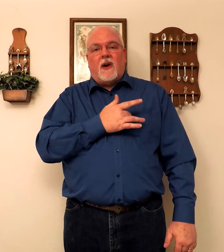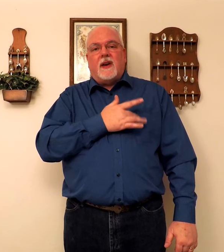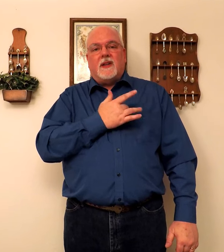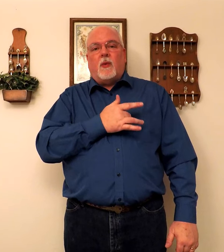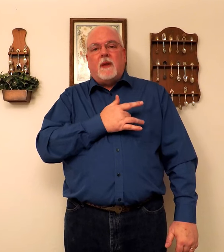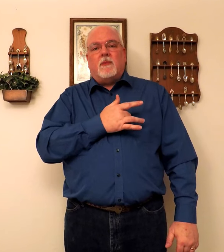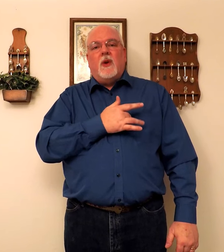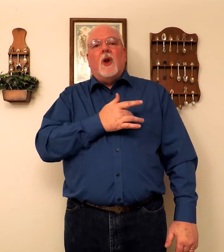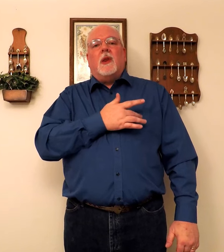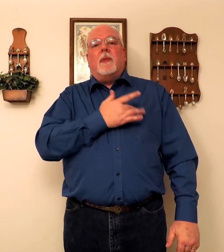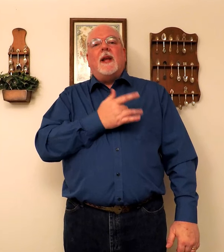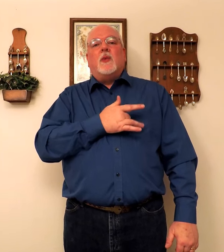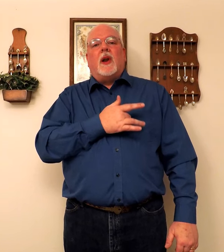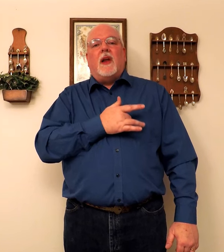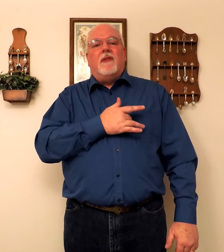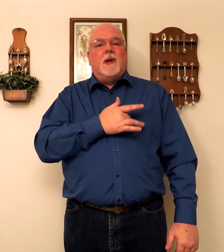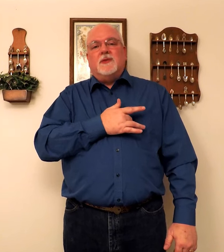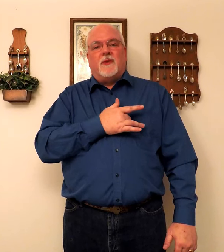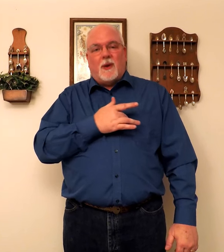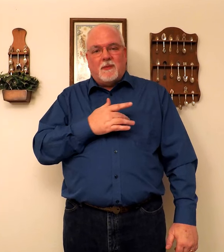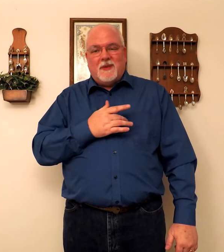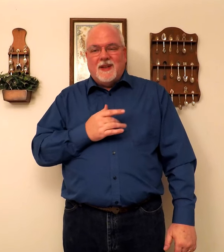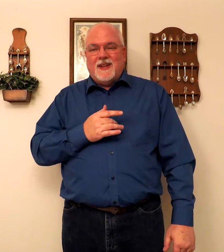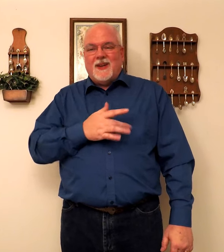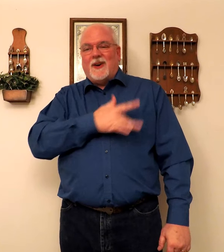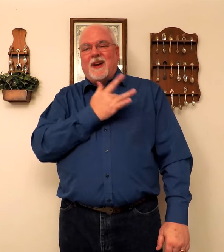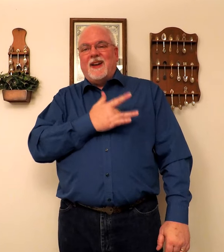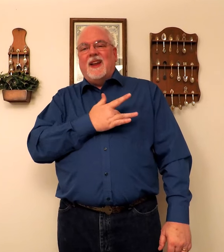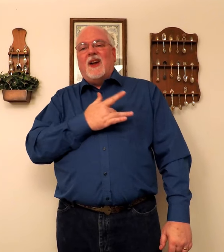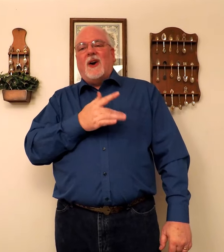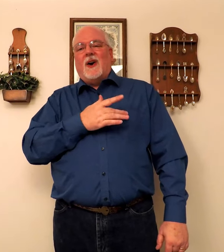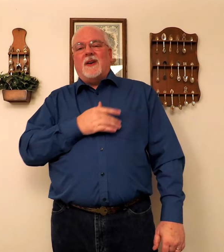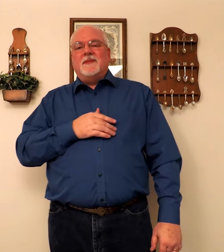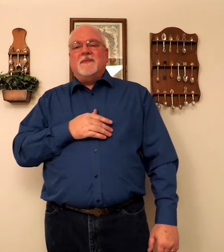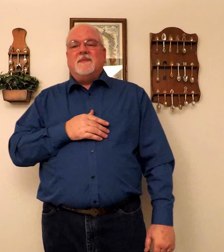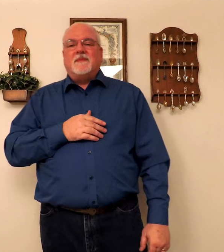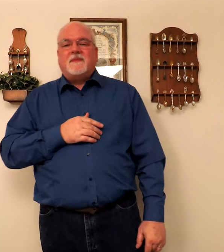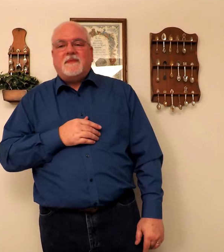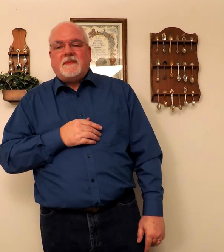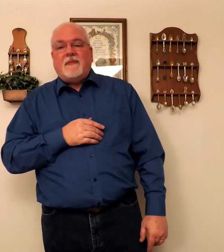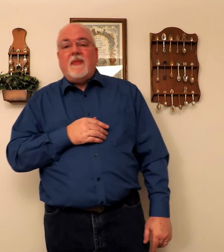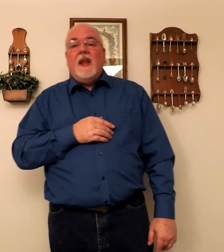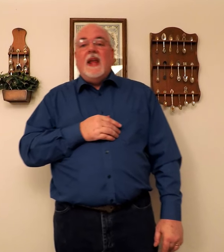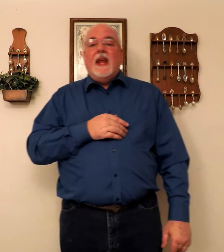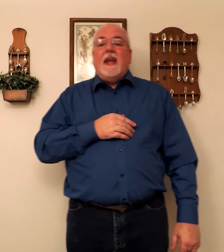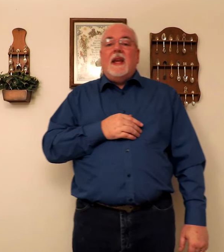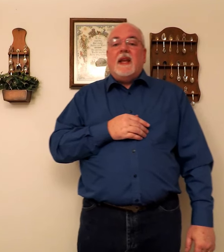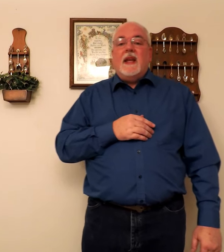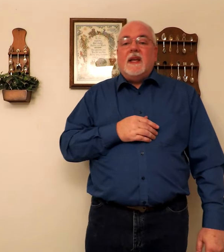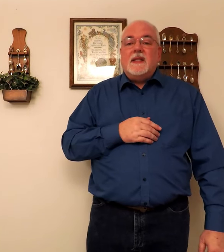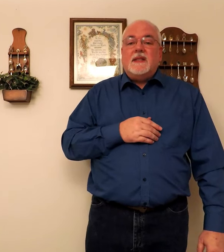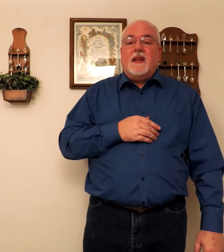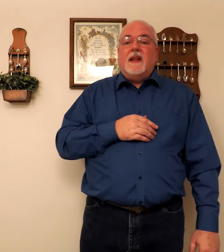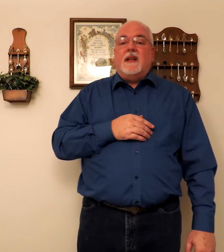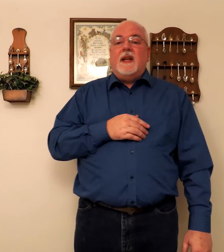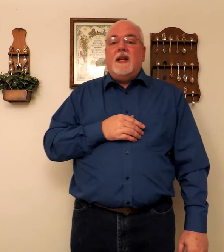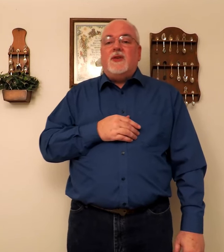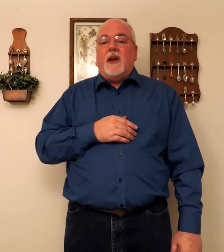heart is the way, the place where love comes from, all right? Heart. It is the teaching